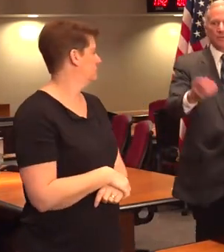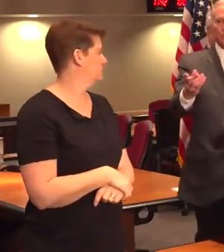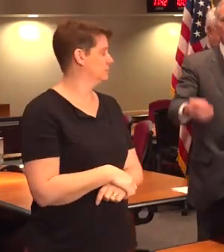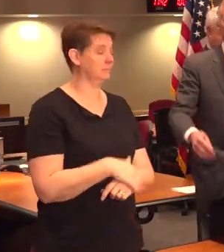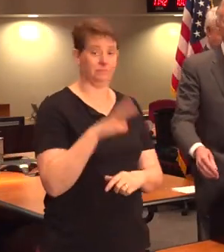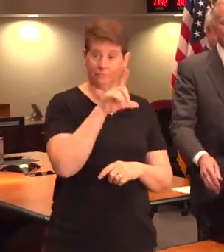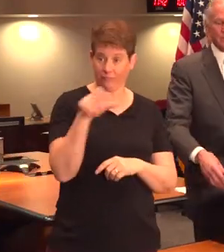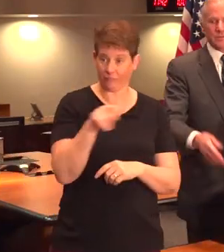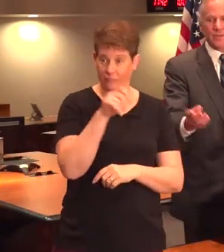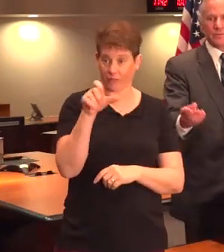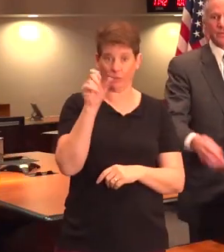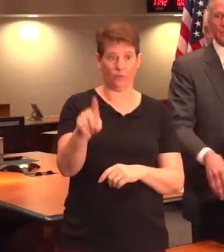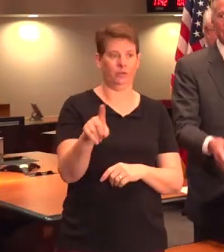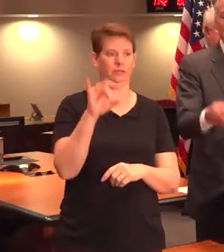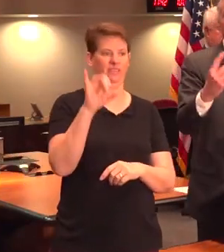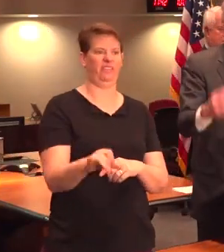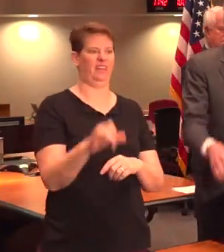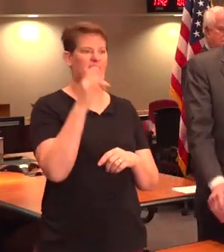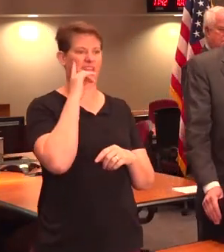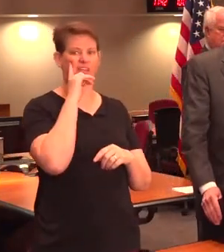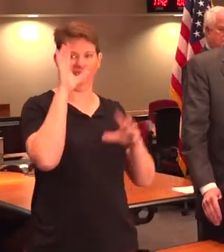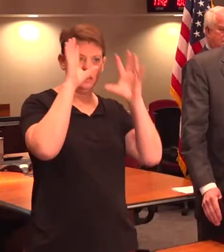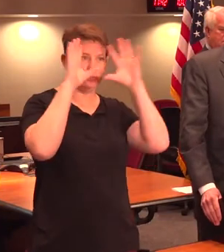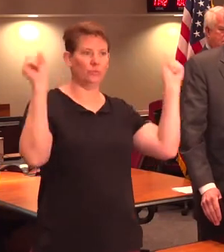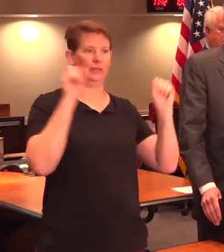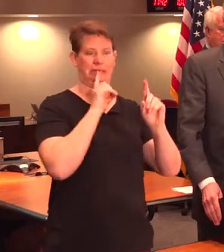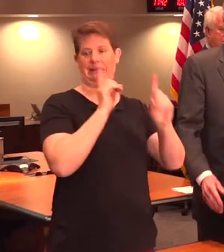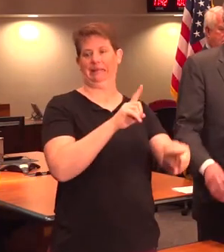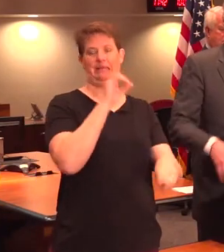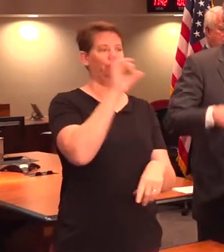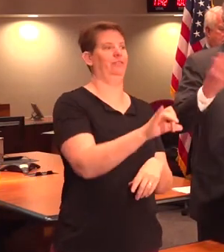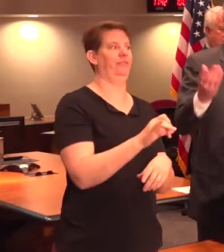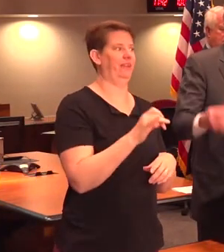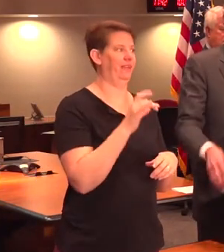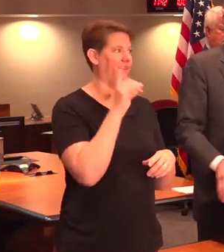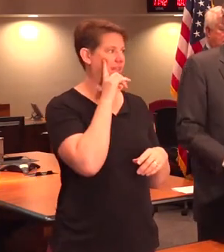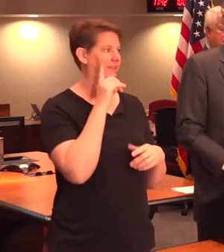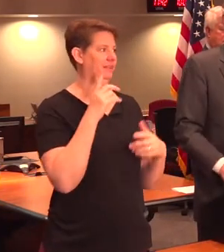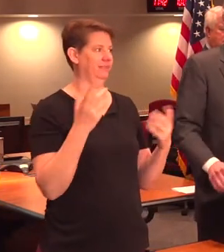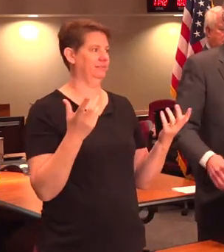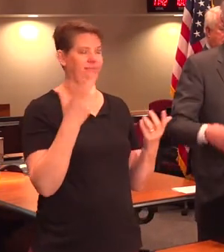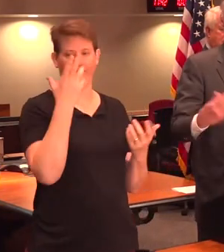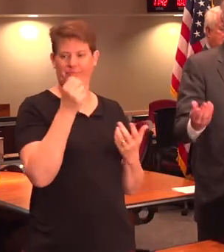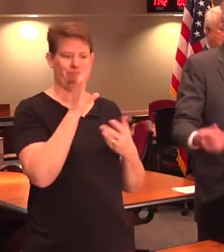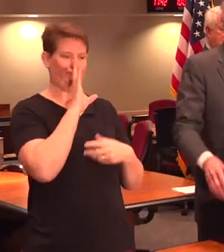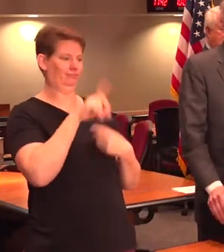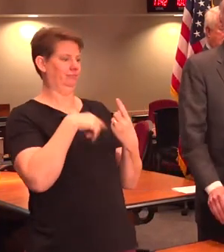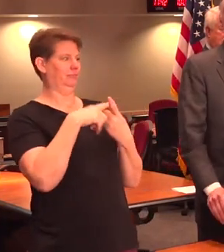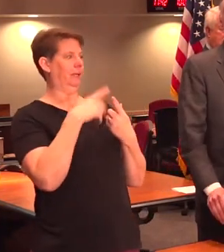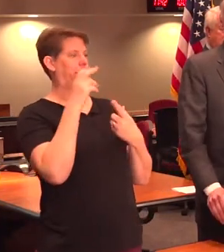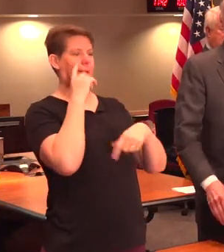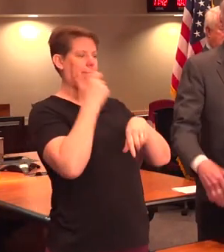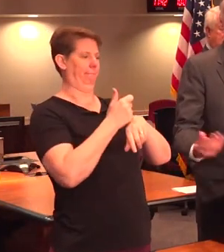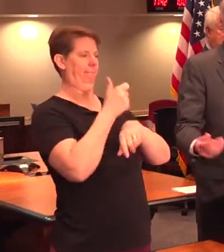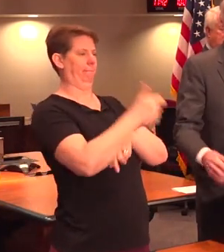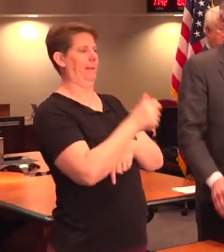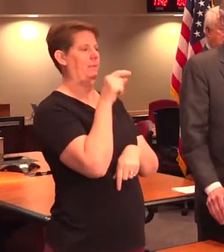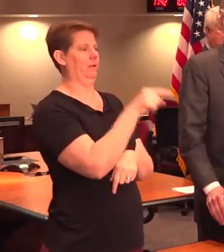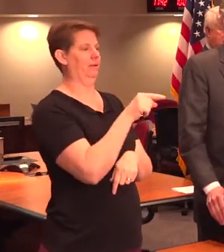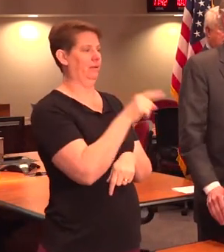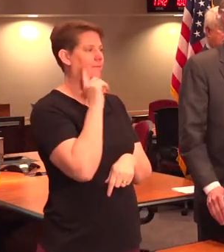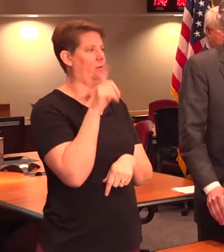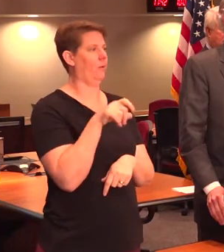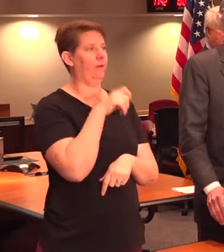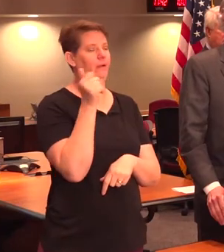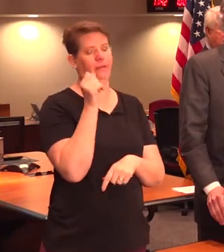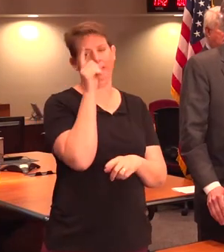The other question. That's one I think the President answered that. think that he was referring to being blamed on him as a